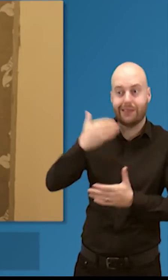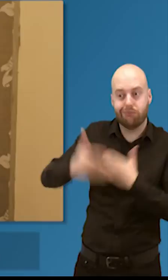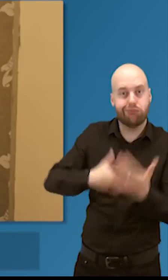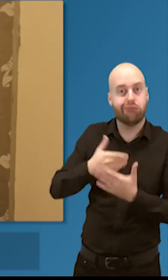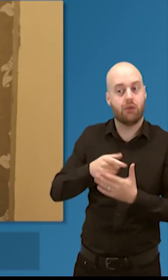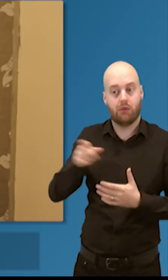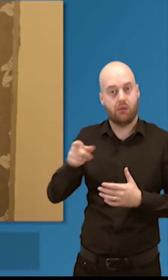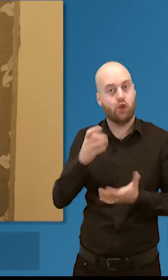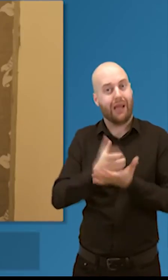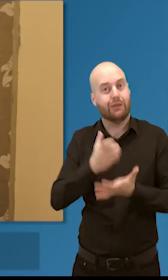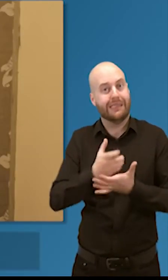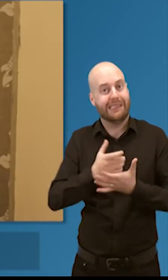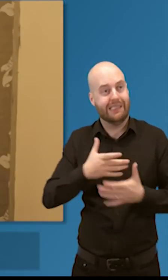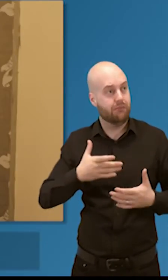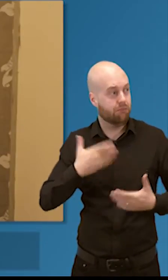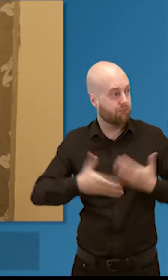that increases public confidence.